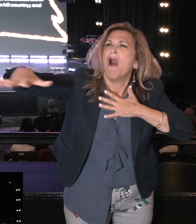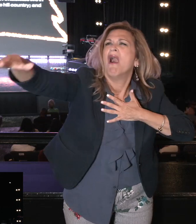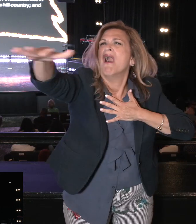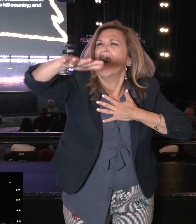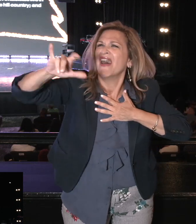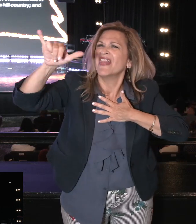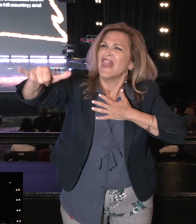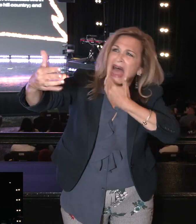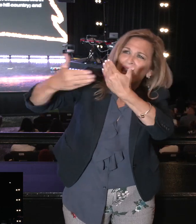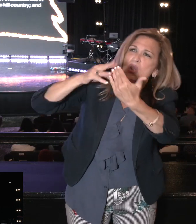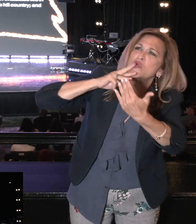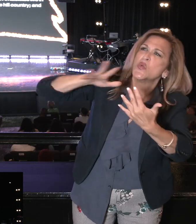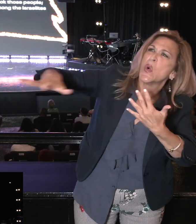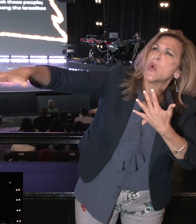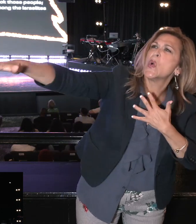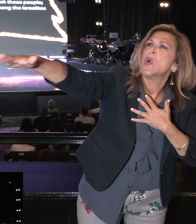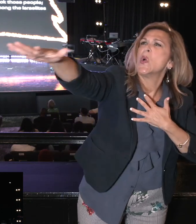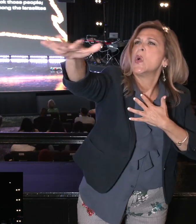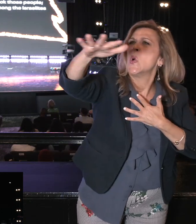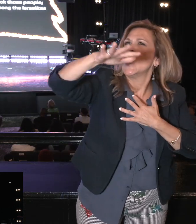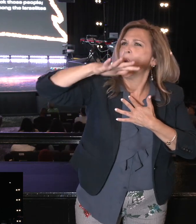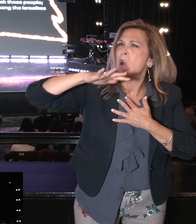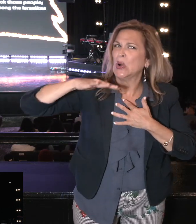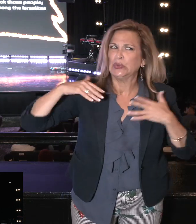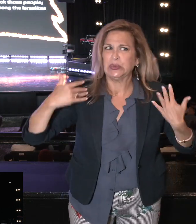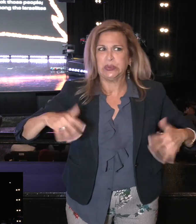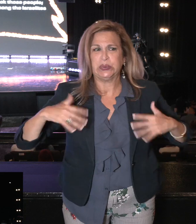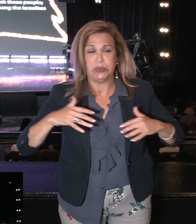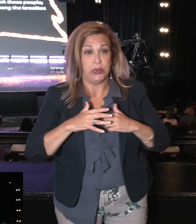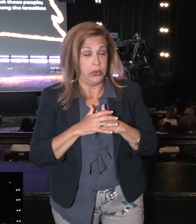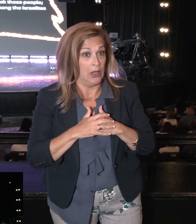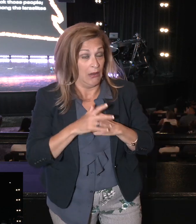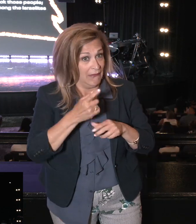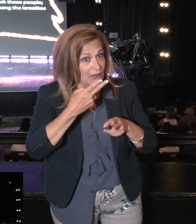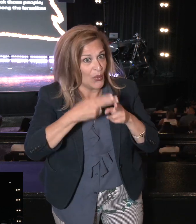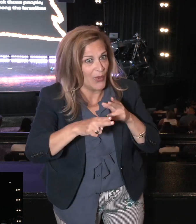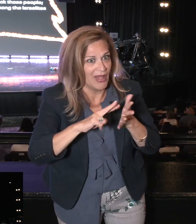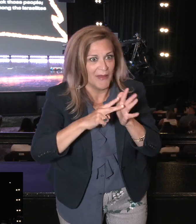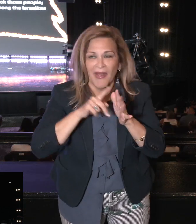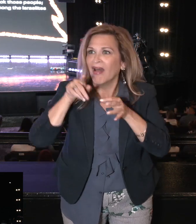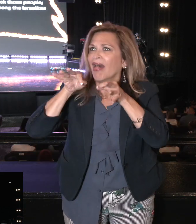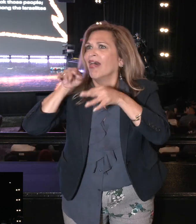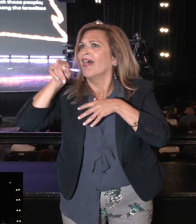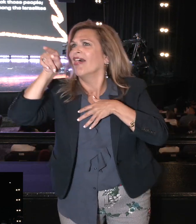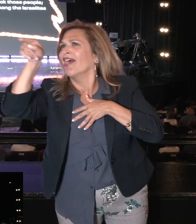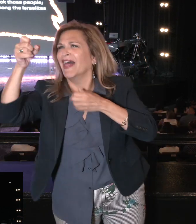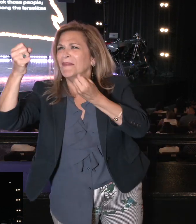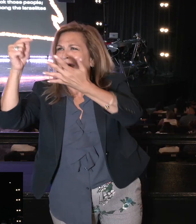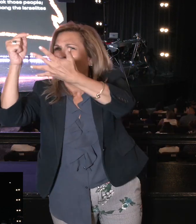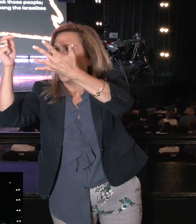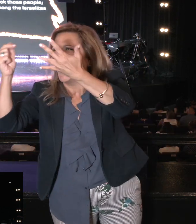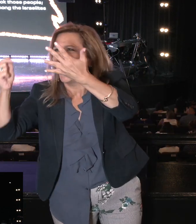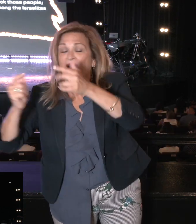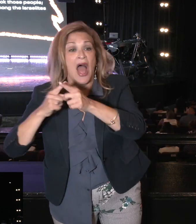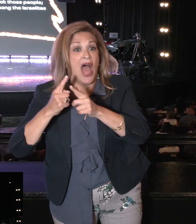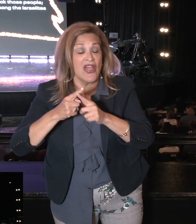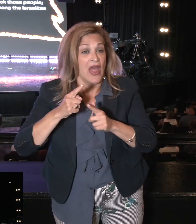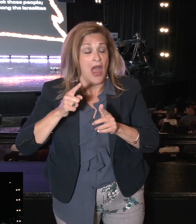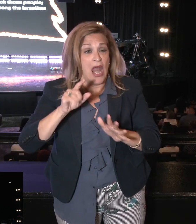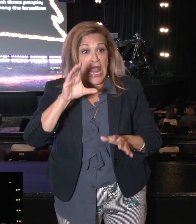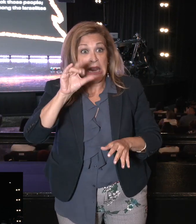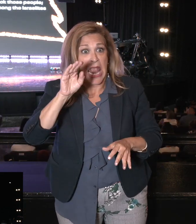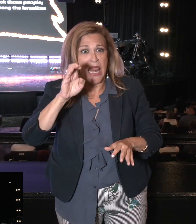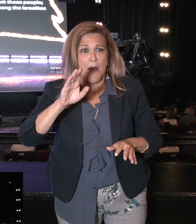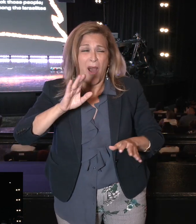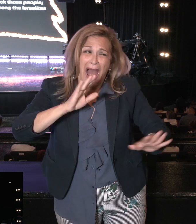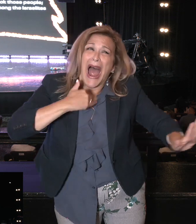the sea and along the Jordan. That was quick. Then Caleb silenced the people before Moses and said, we should go up and take